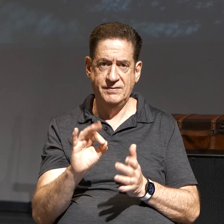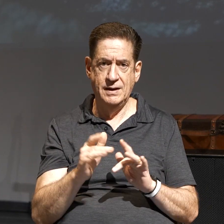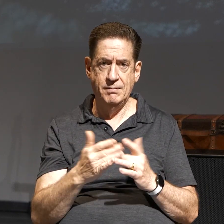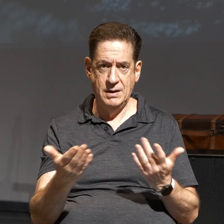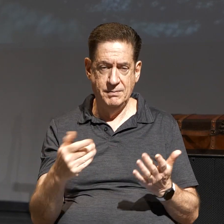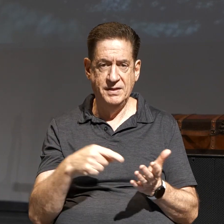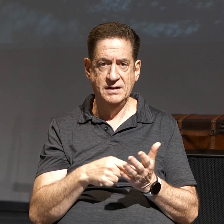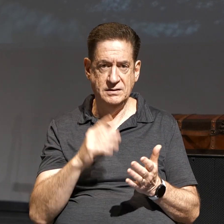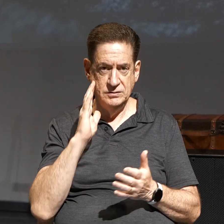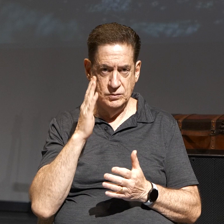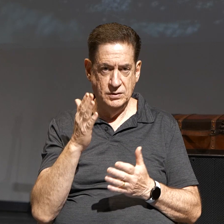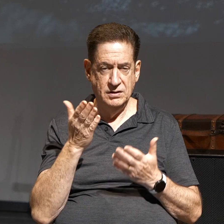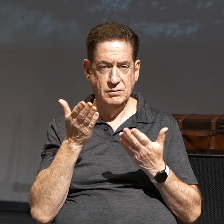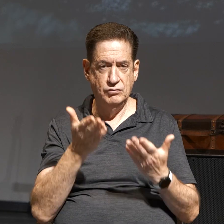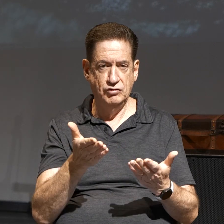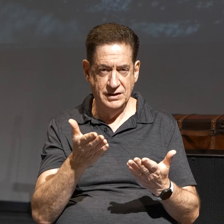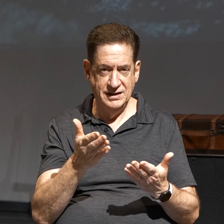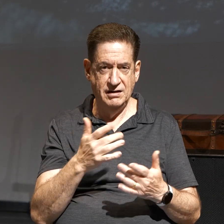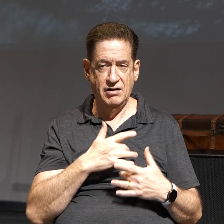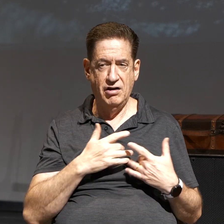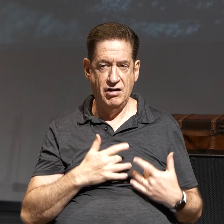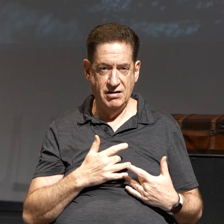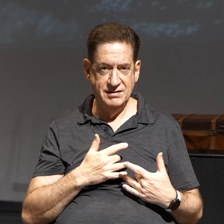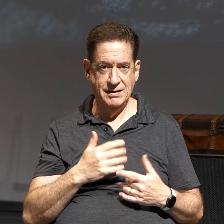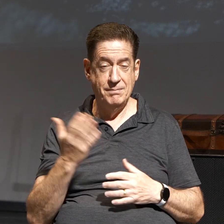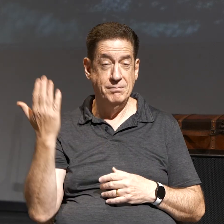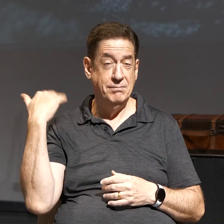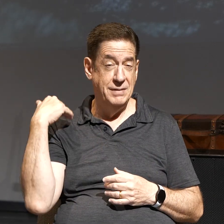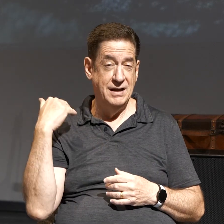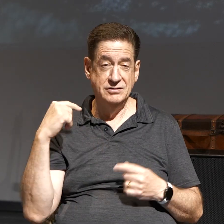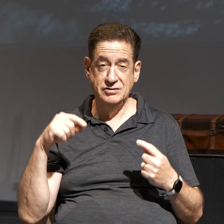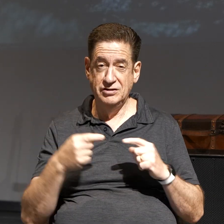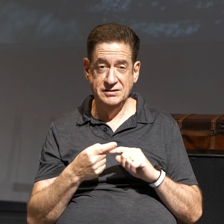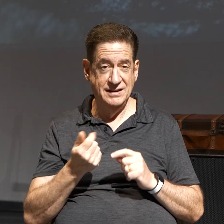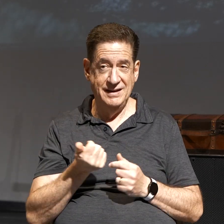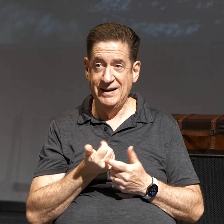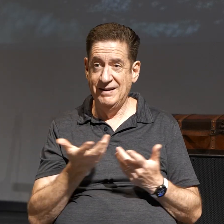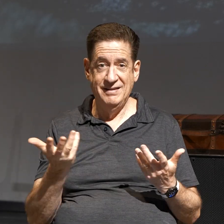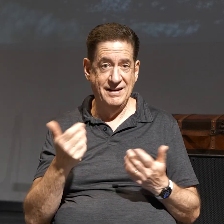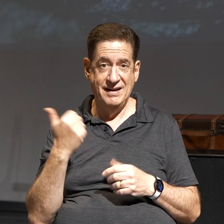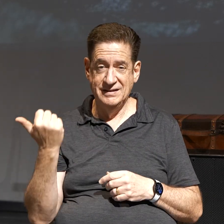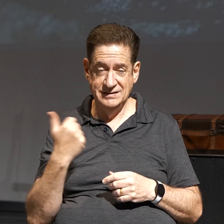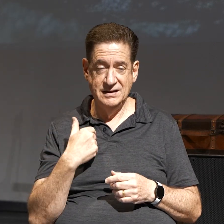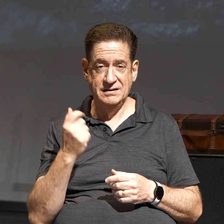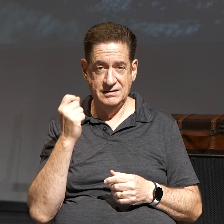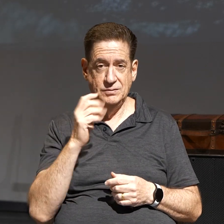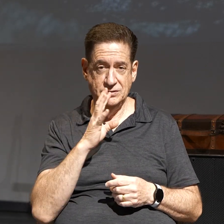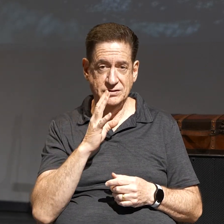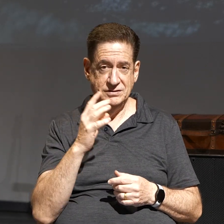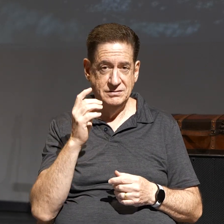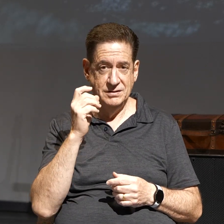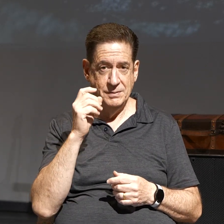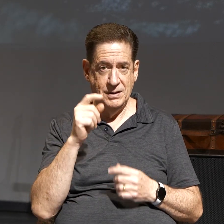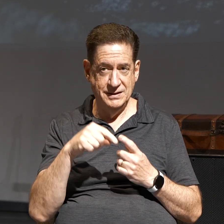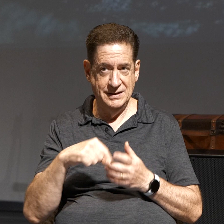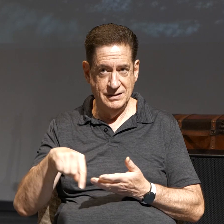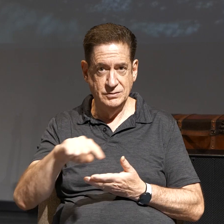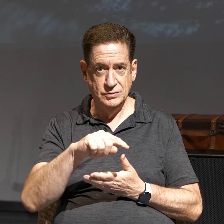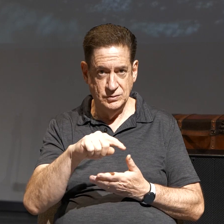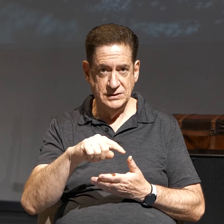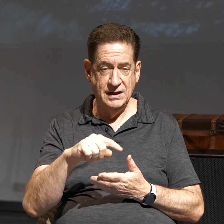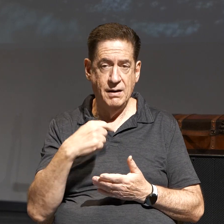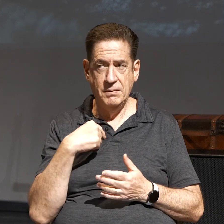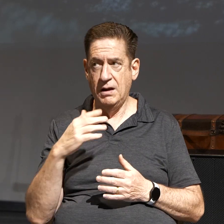This will bring more healing to your heart from past hurts unlike anything else, if you understand that. That's what we're going to talk about next week. And so